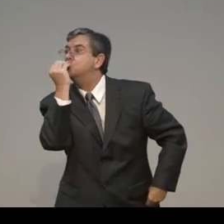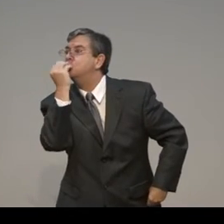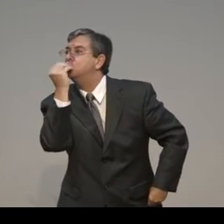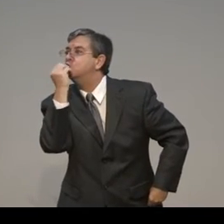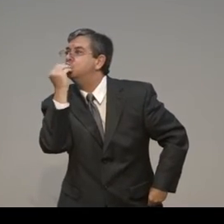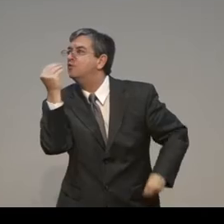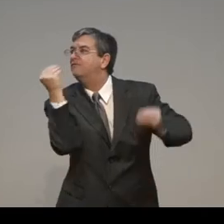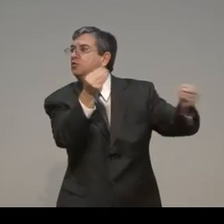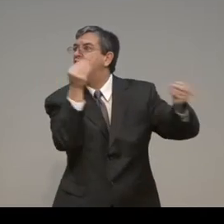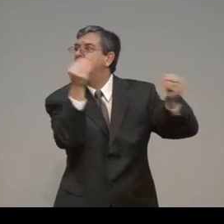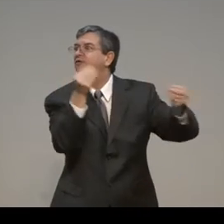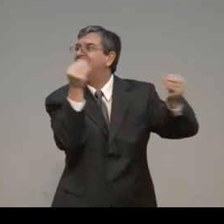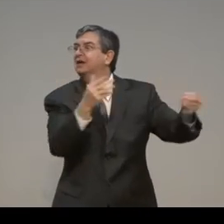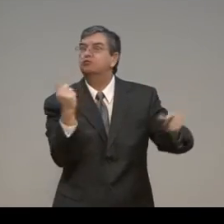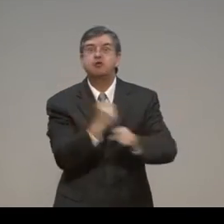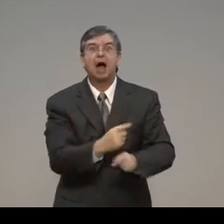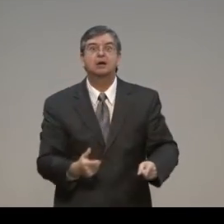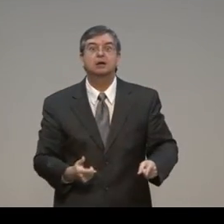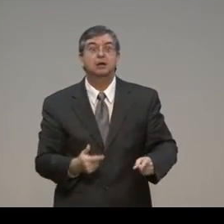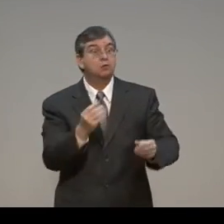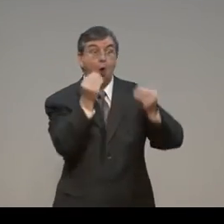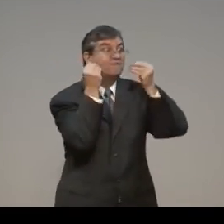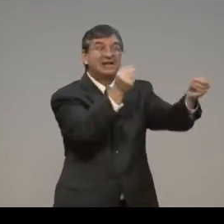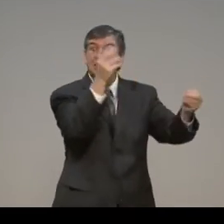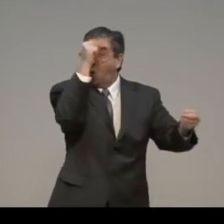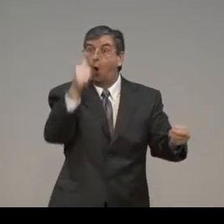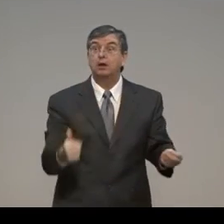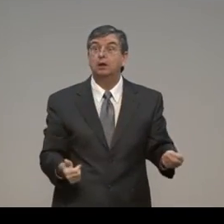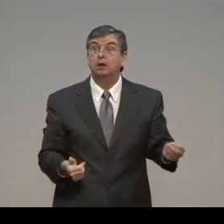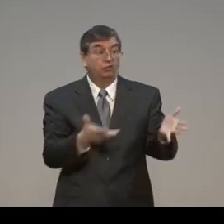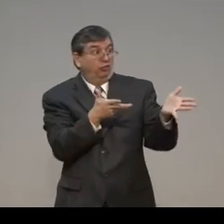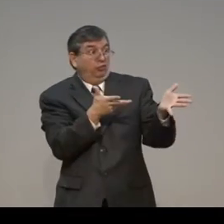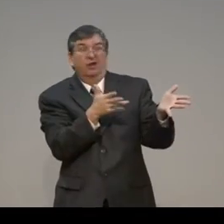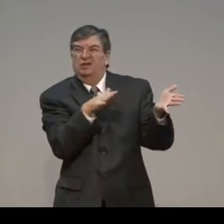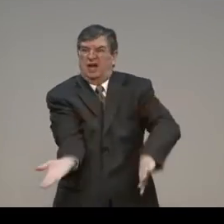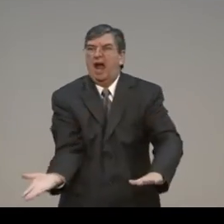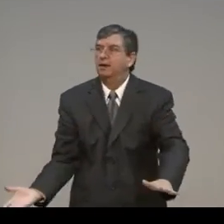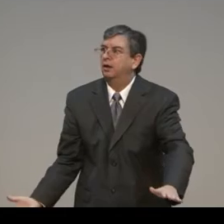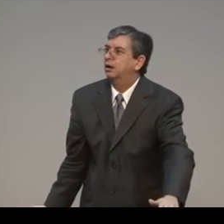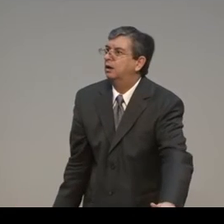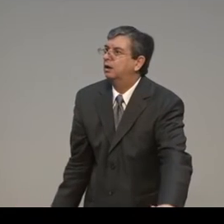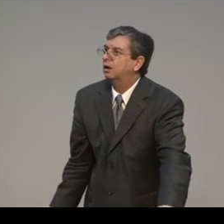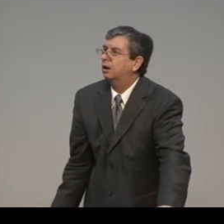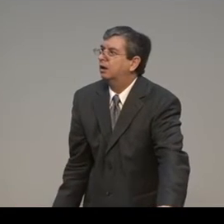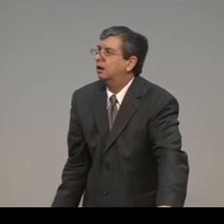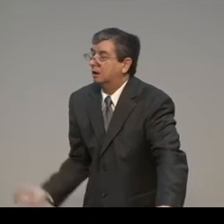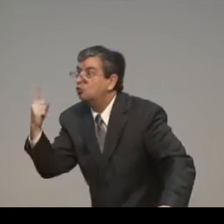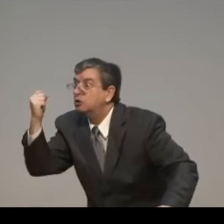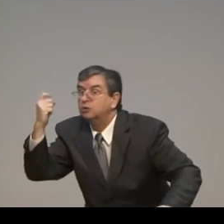But you gotta have. Some hay. You gotta have some grain. To feed the horse. Or the horse is gonna